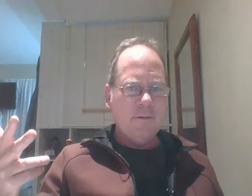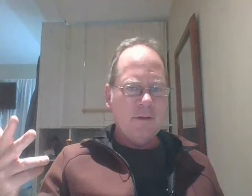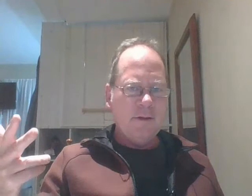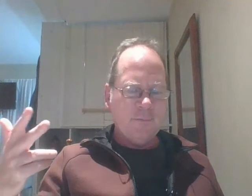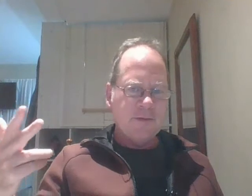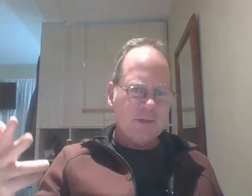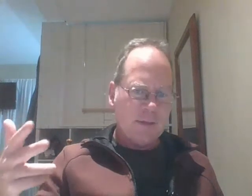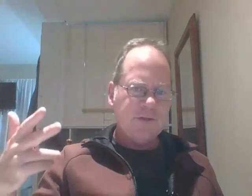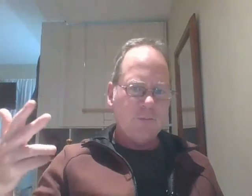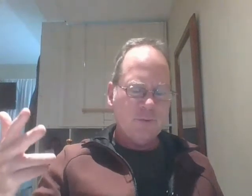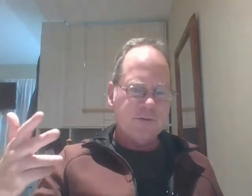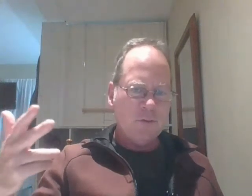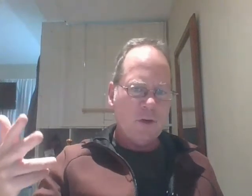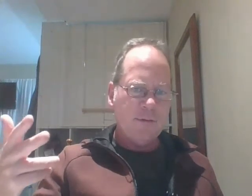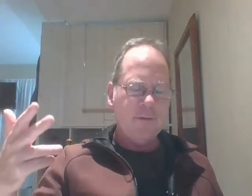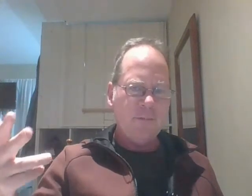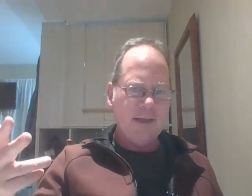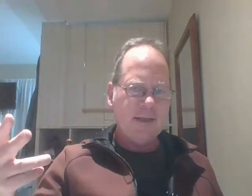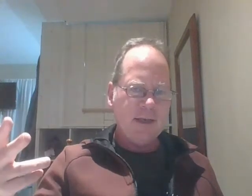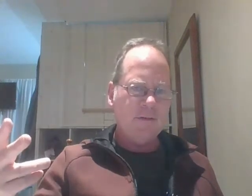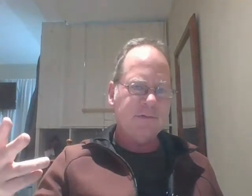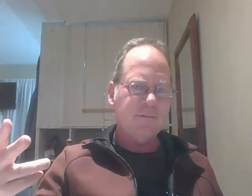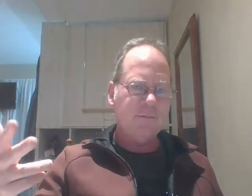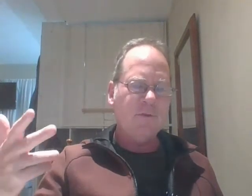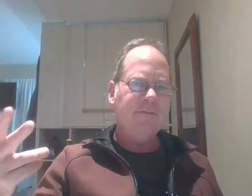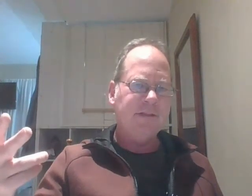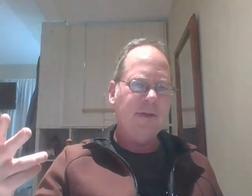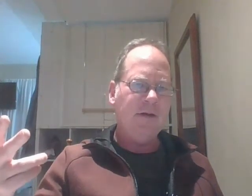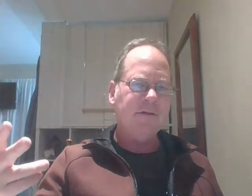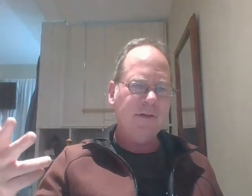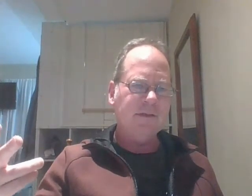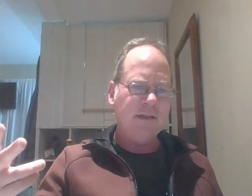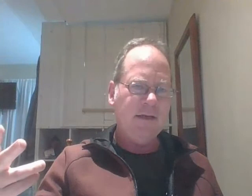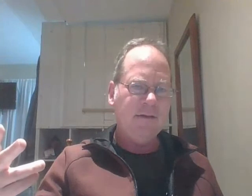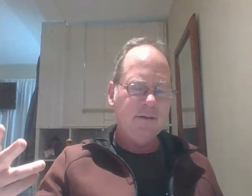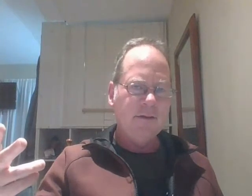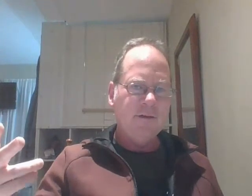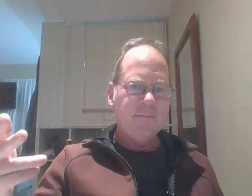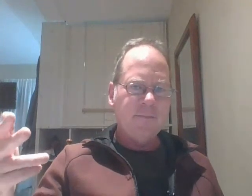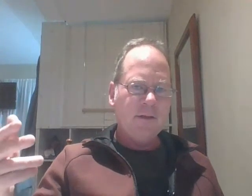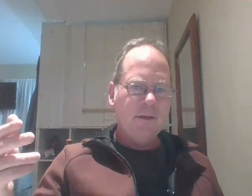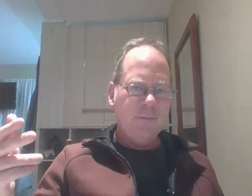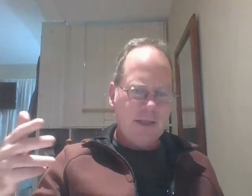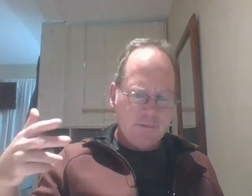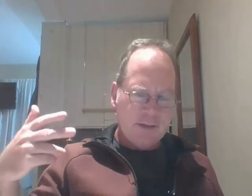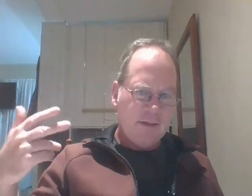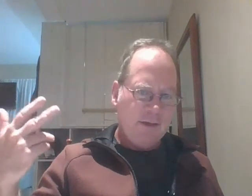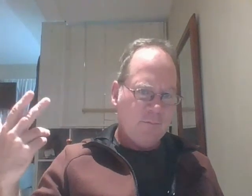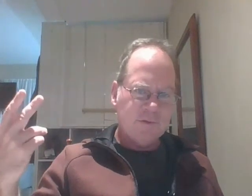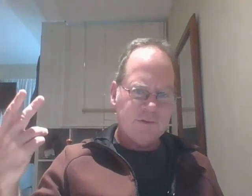especially when it comes to your personal wealth your bank accounts privacy matters and things like that but even in in most of